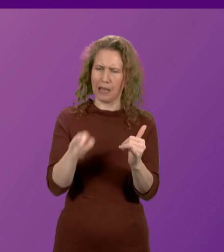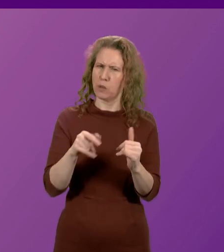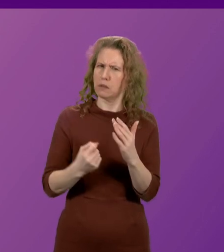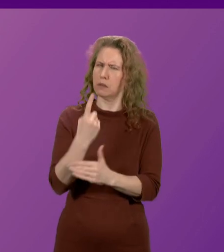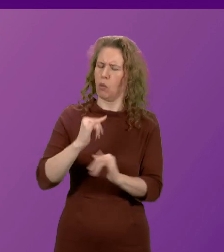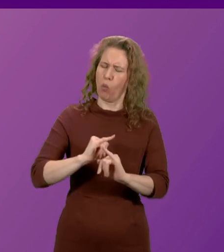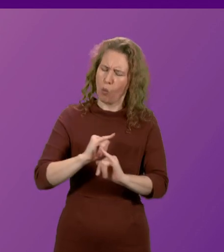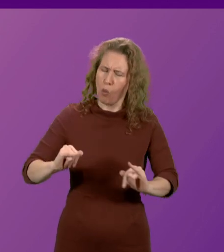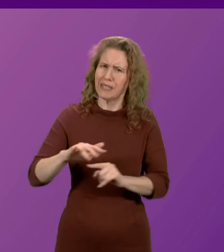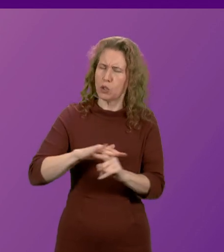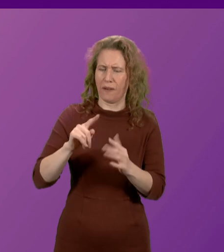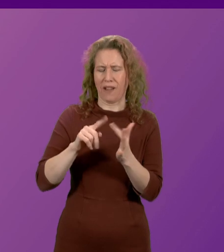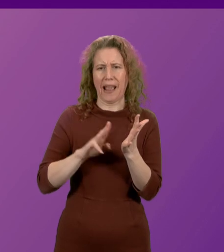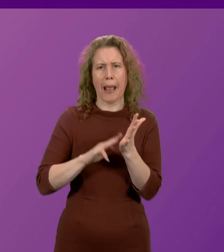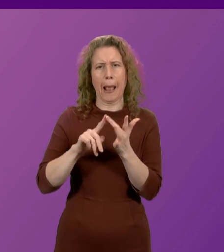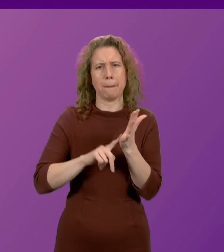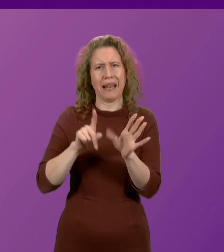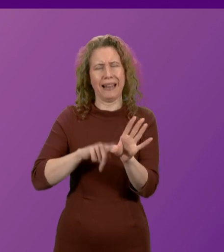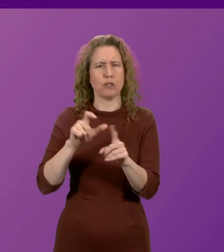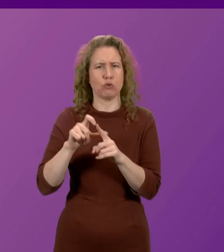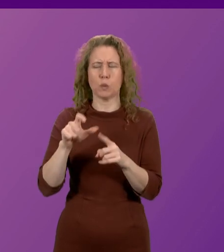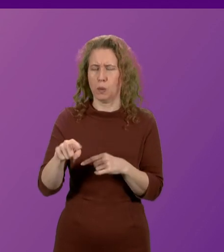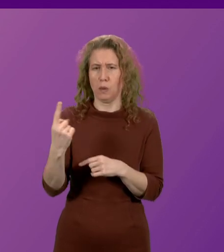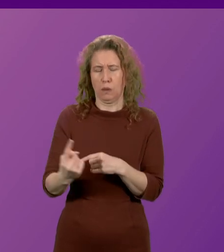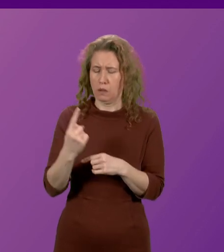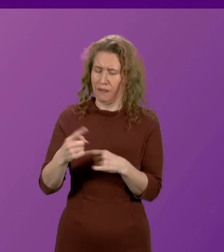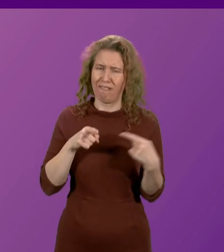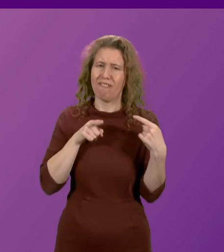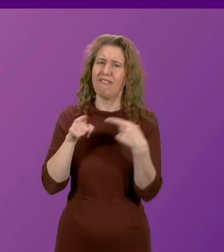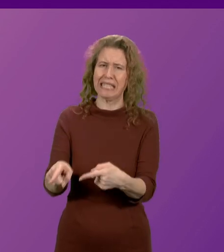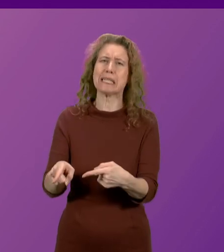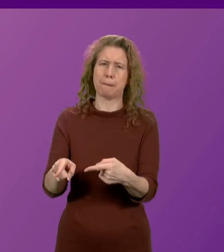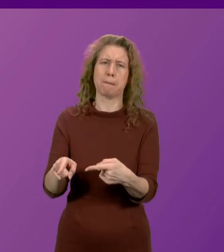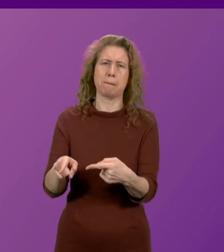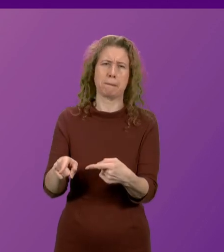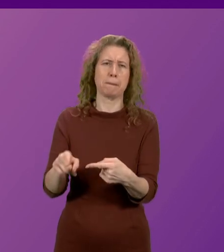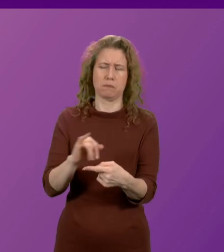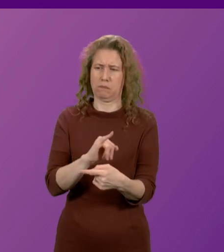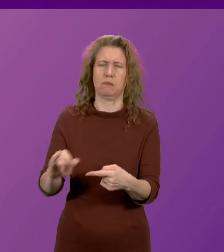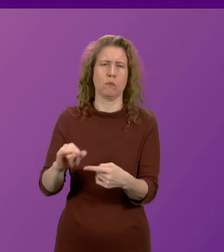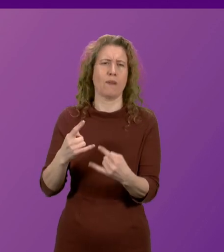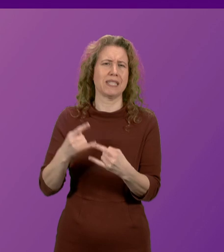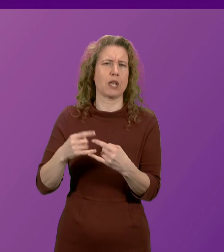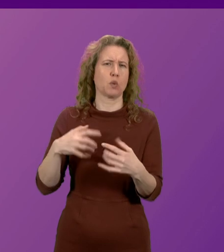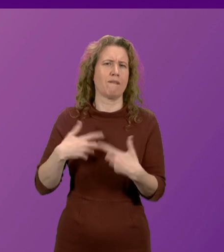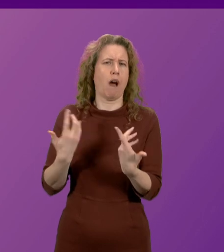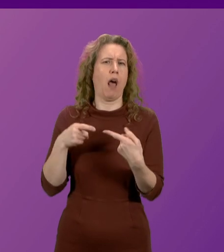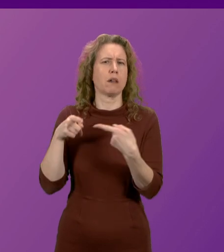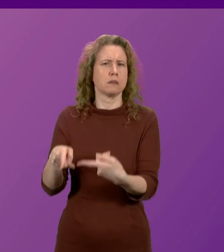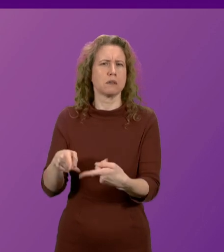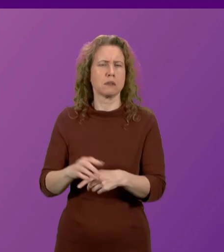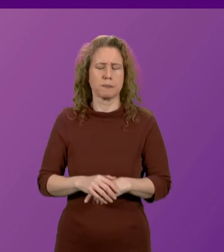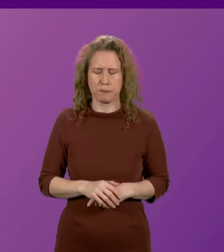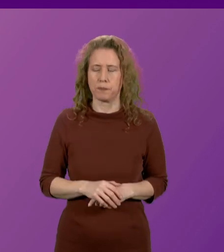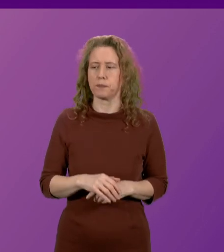circumstances of Emily Drue, who was the victim of sexual violence. And